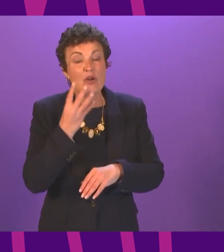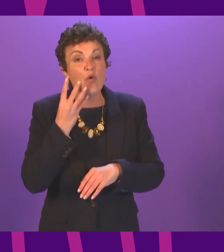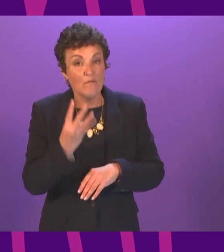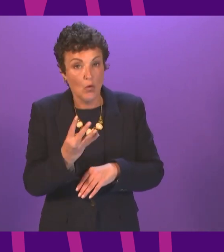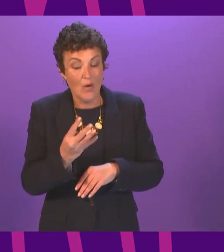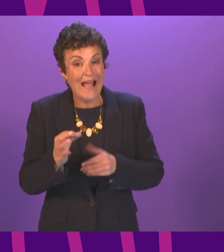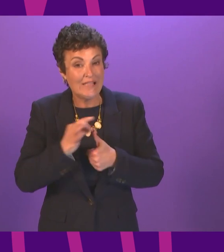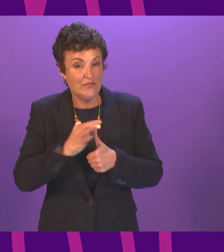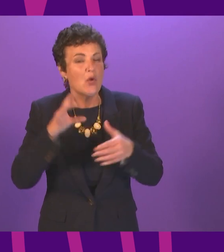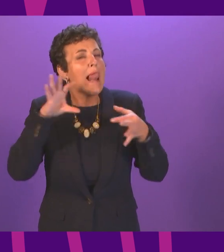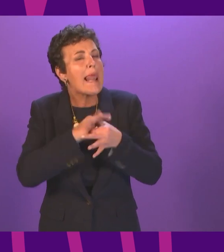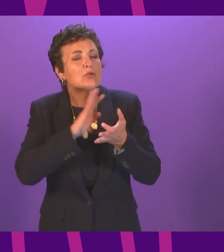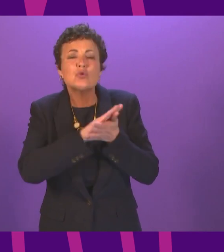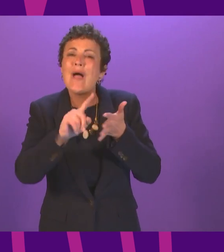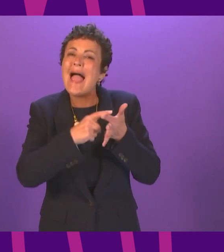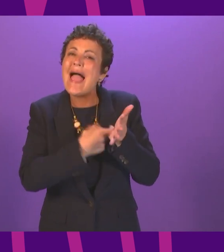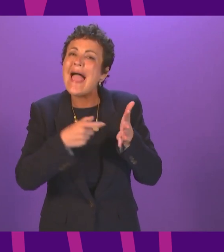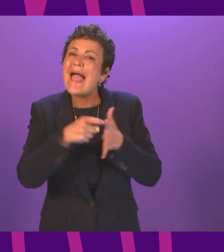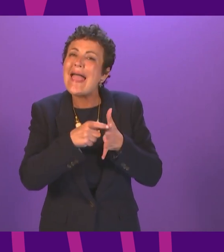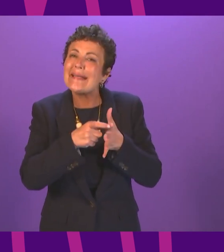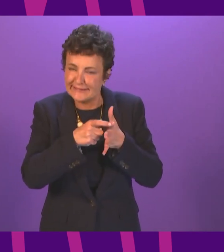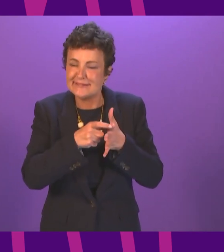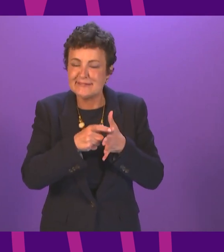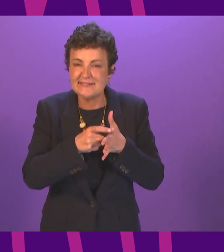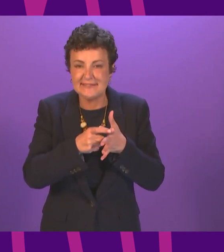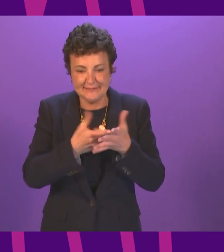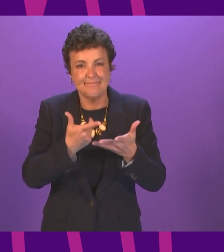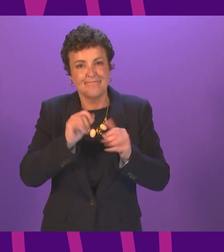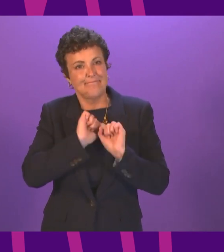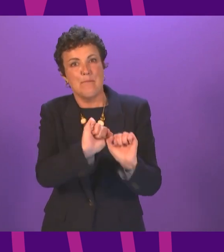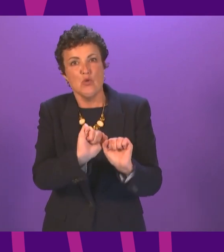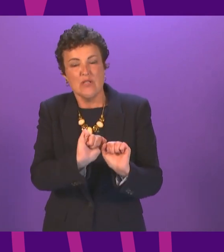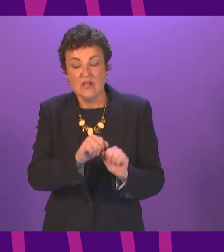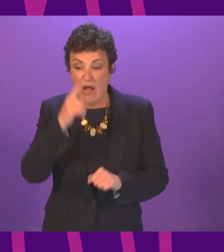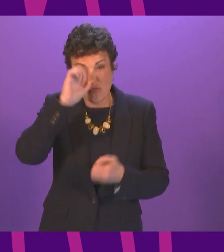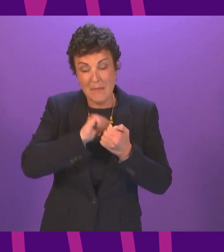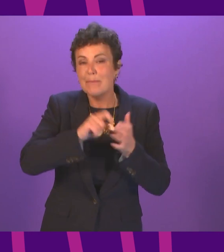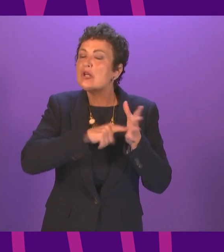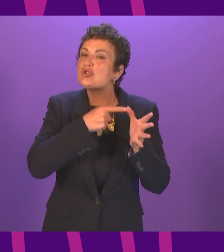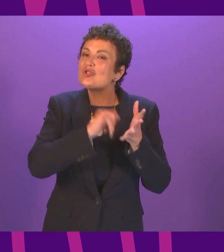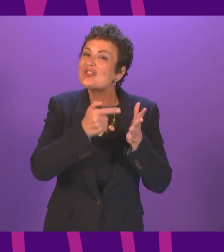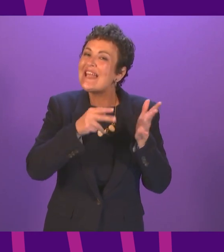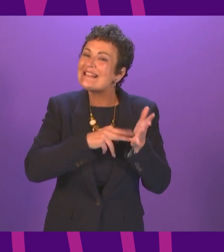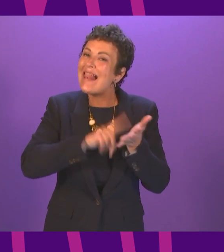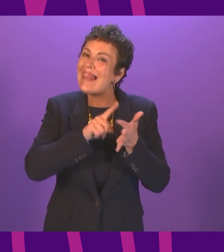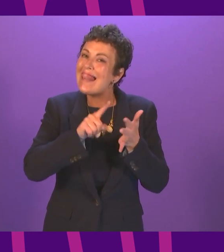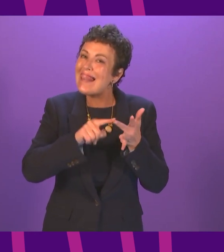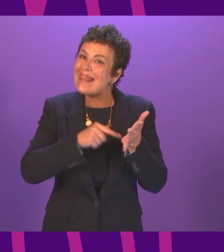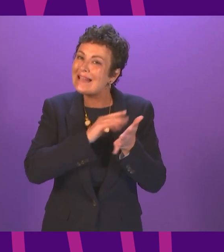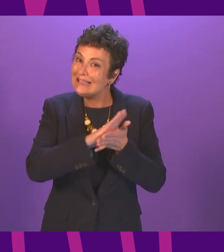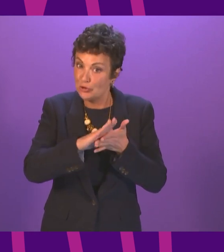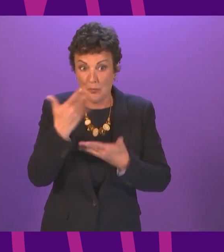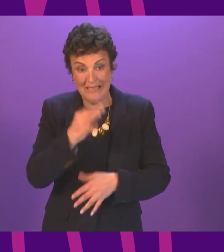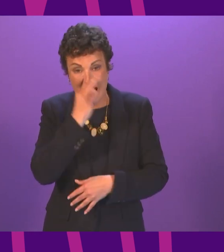herd immunity Scotland's National Clinical Director Jason Leach was asked do you agree with Sir